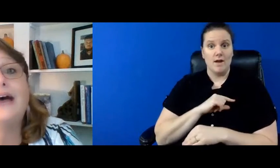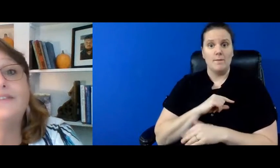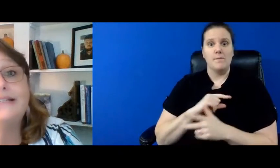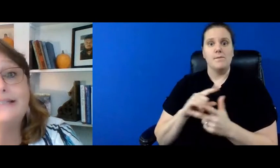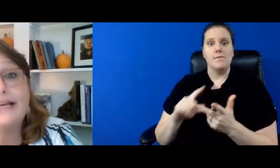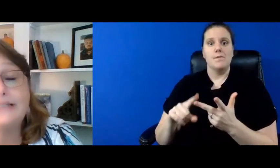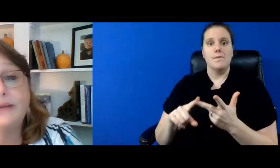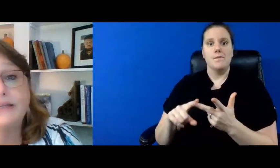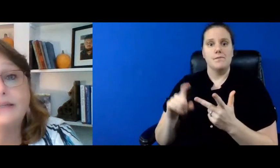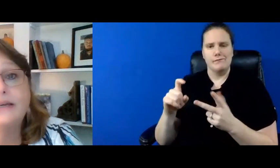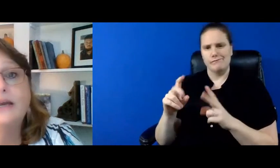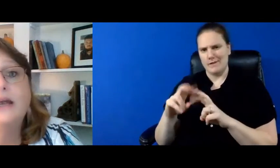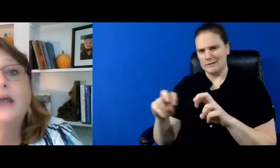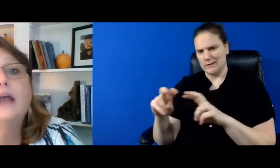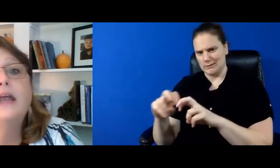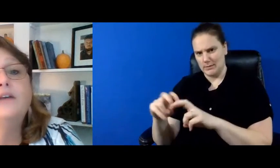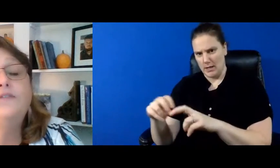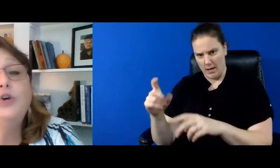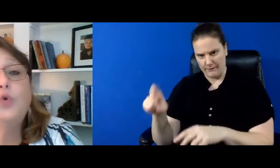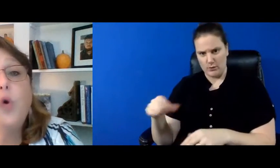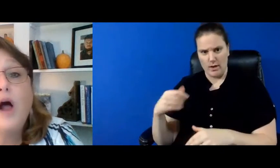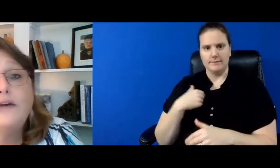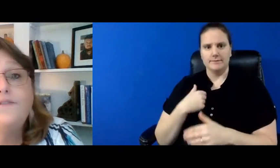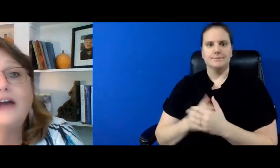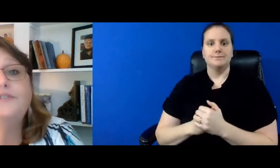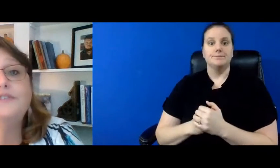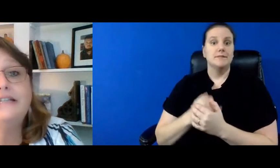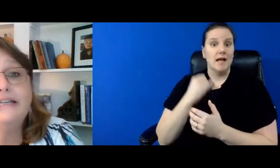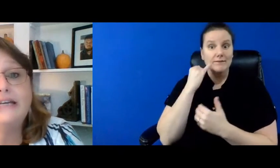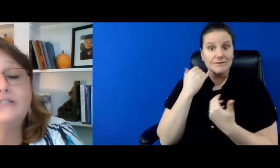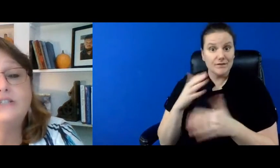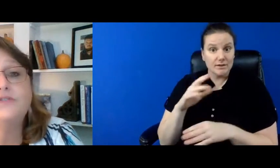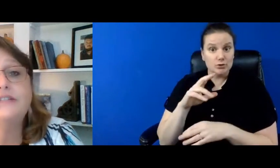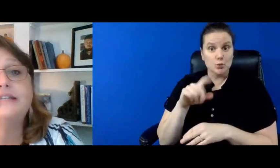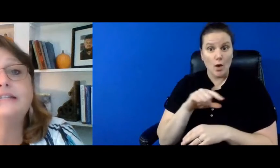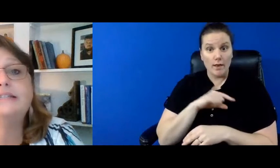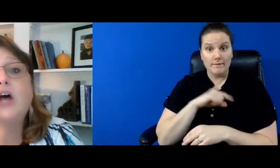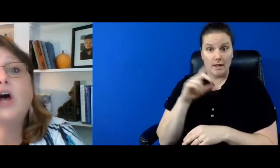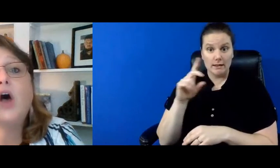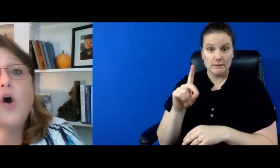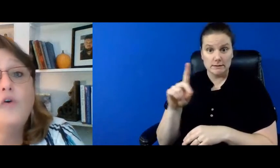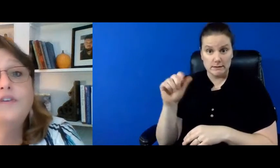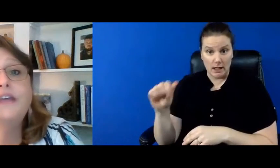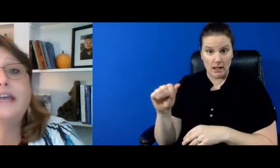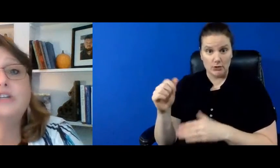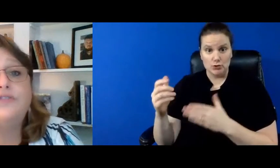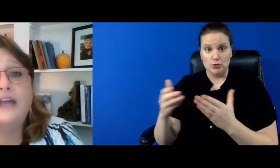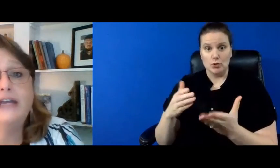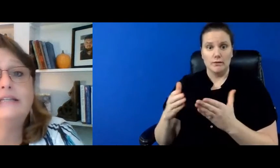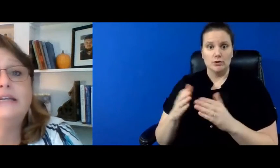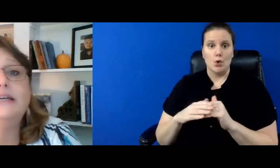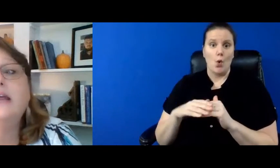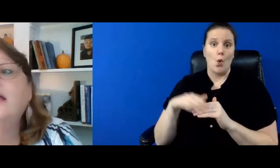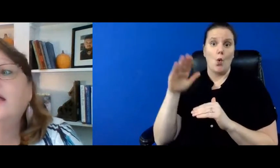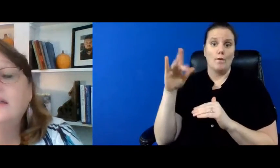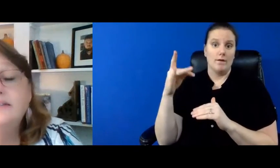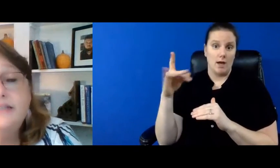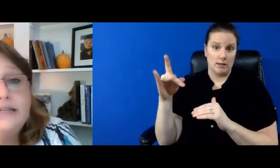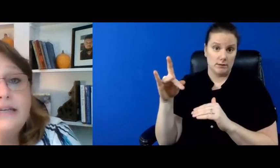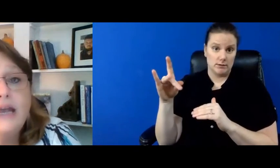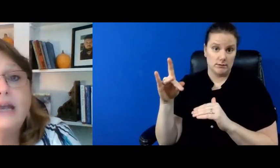you need to have an assessment if you qualify for dda services over the age of 18